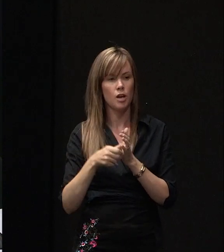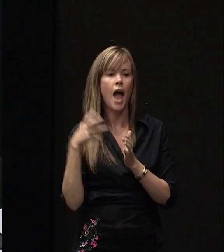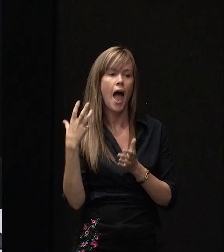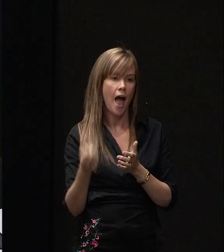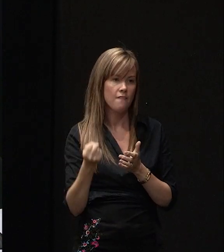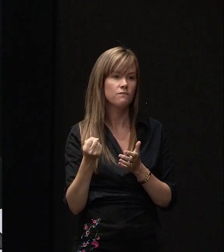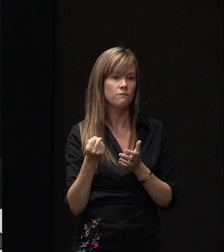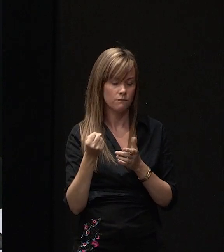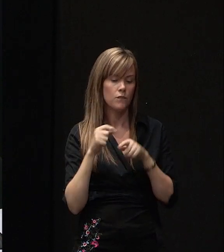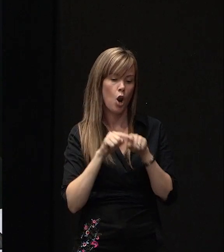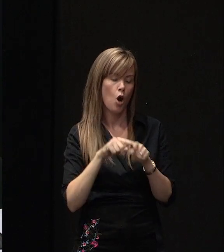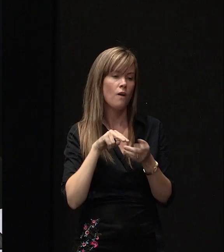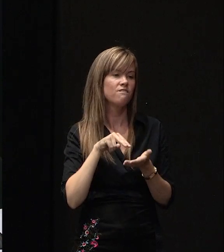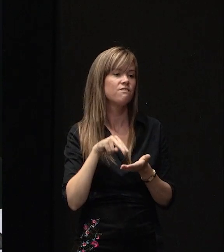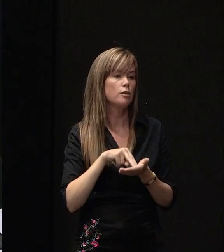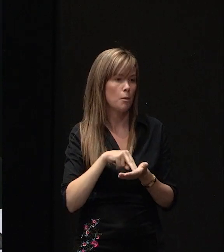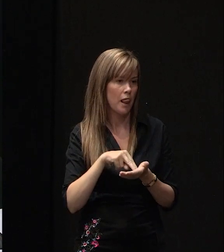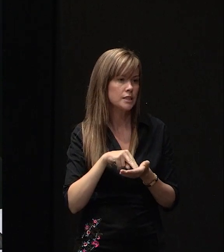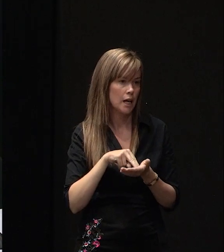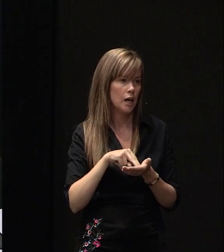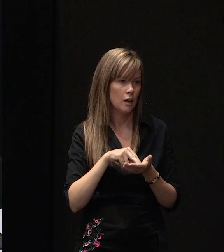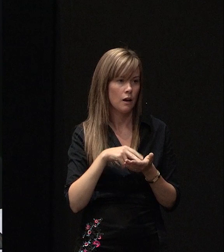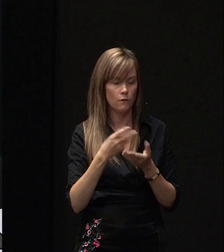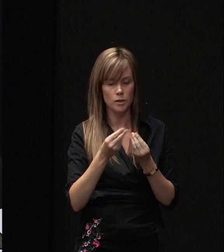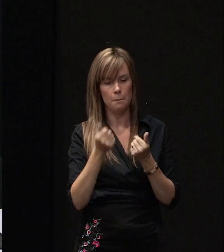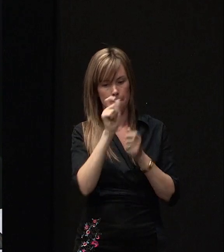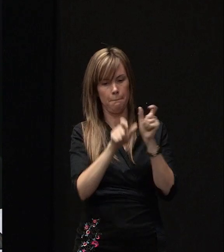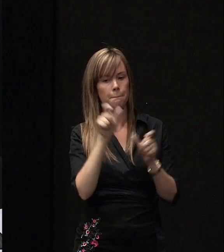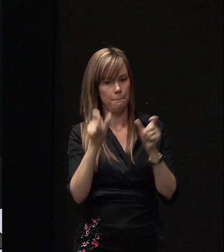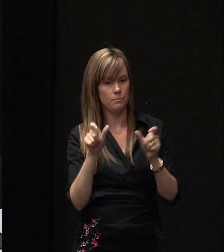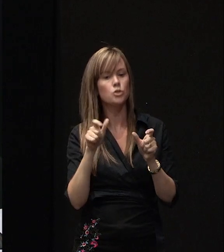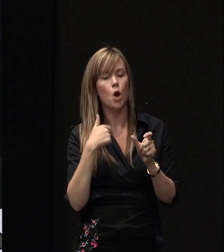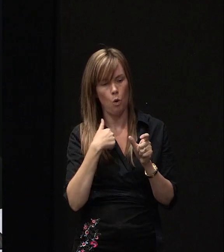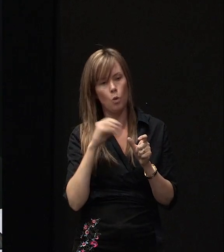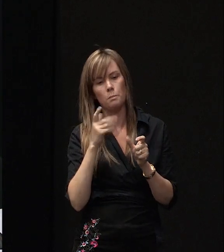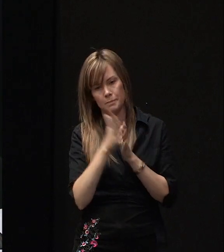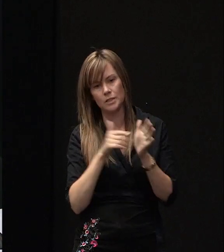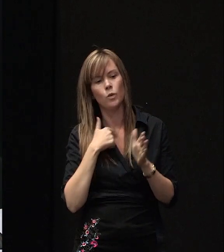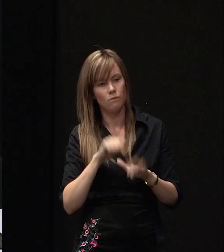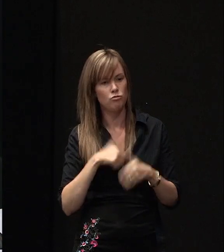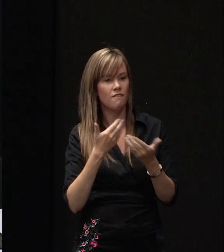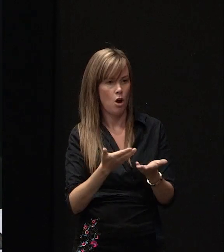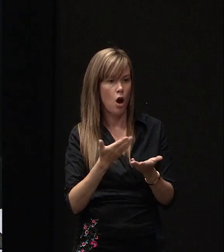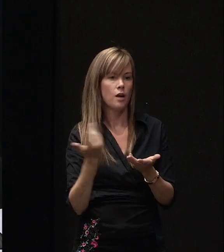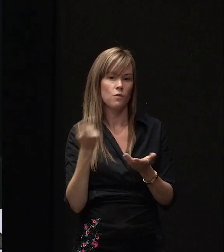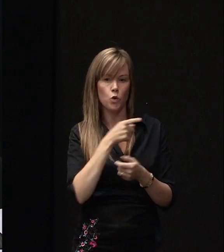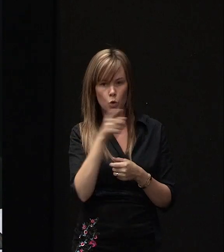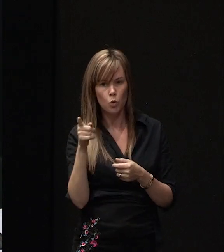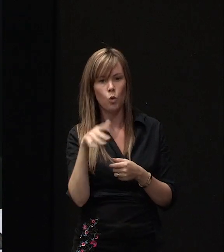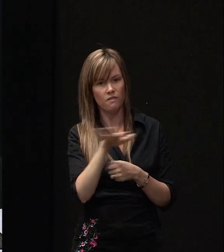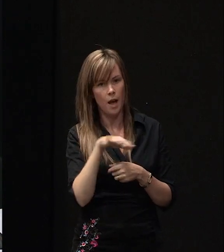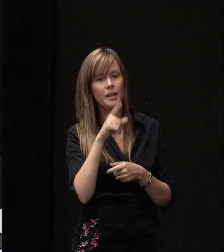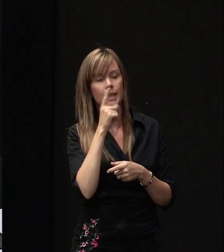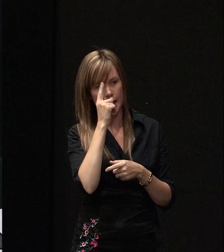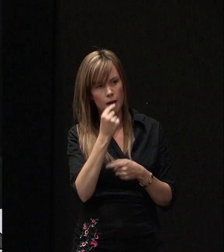facility and we've made provision that you or family can advise